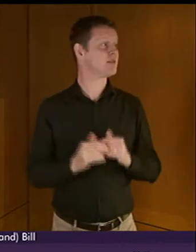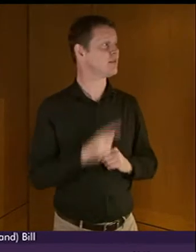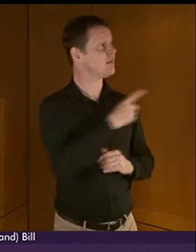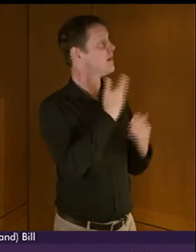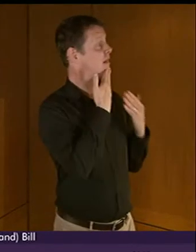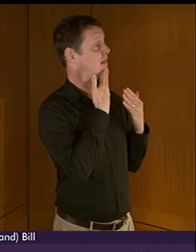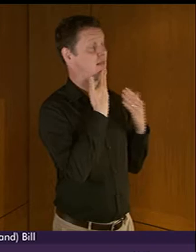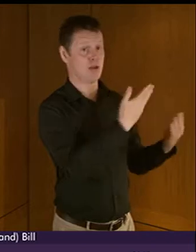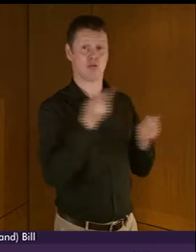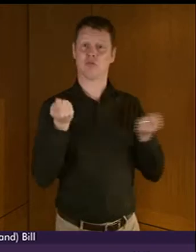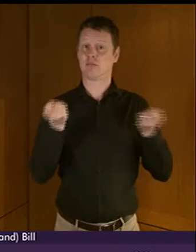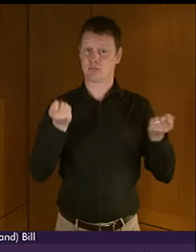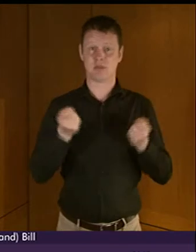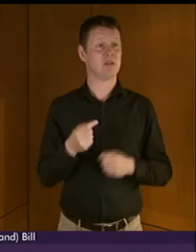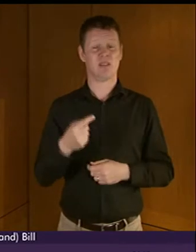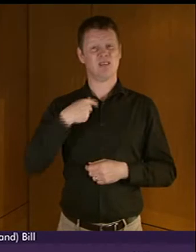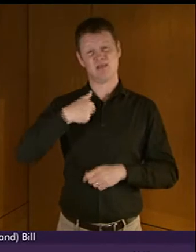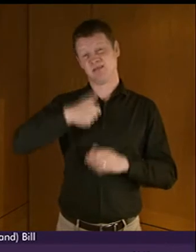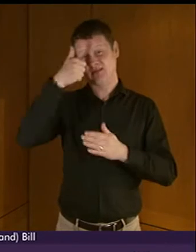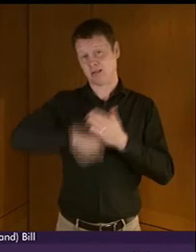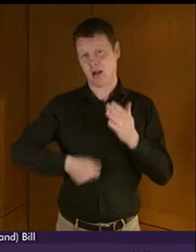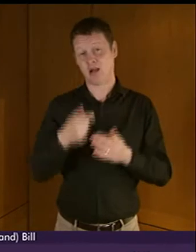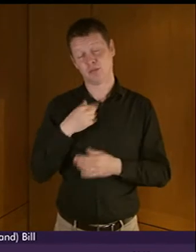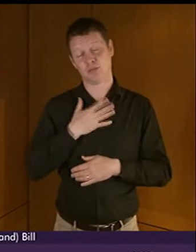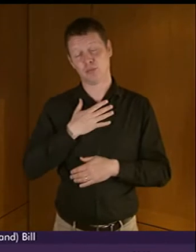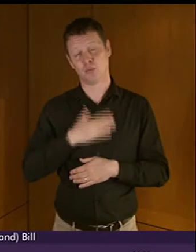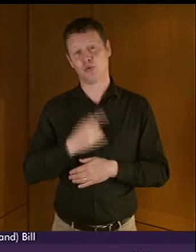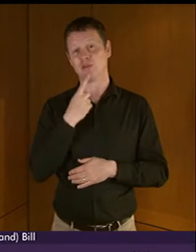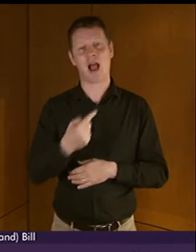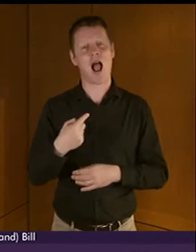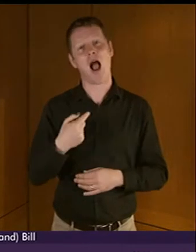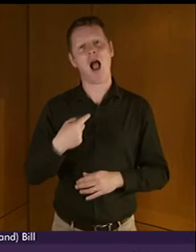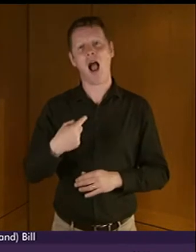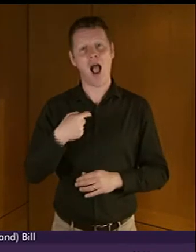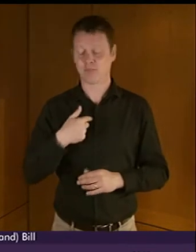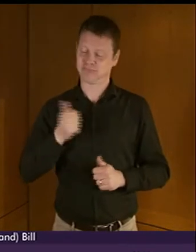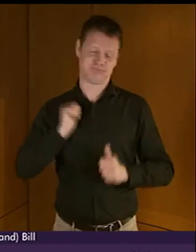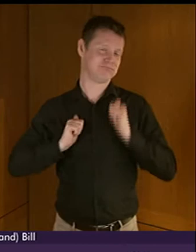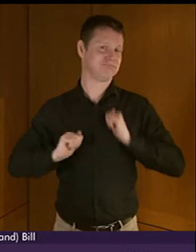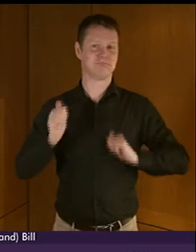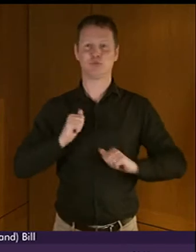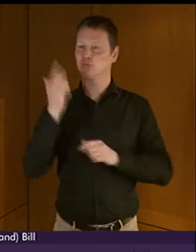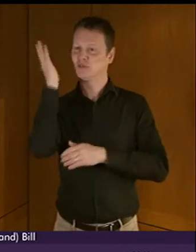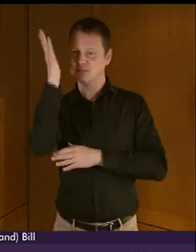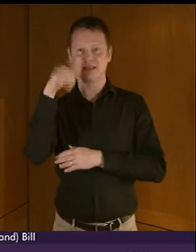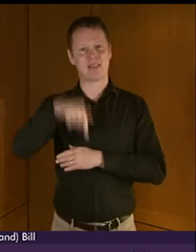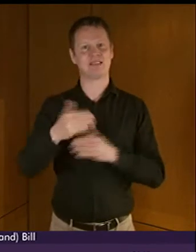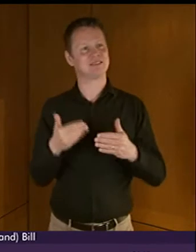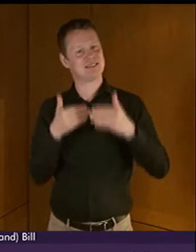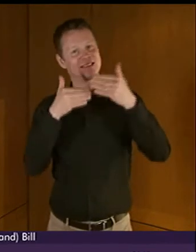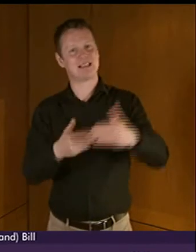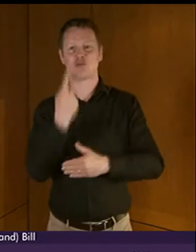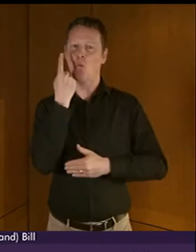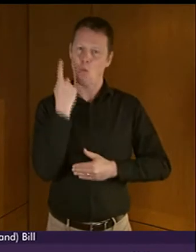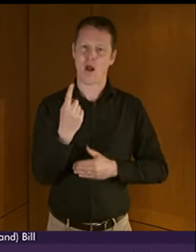Presiding Officer. Can I begin by saying how much it is a privilege it is to speak in the Stage 1 debate on a proposed British Sign